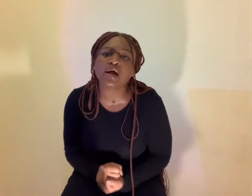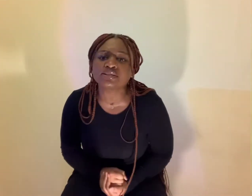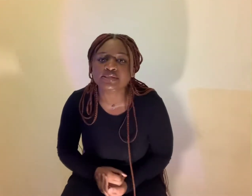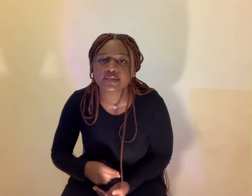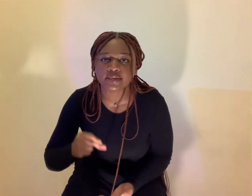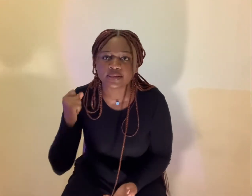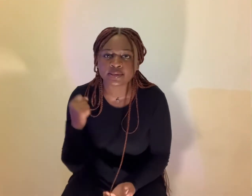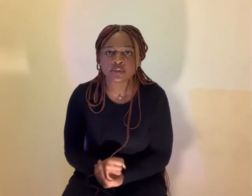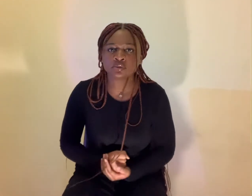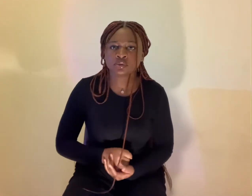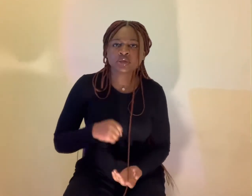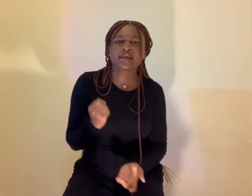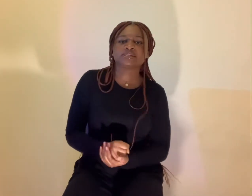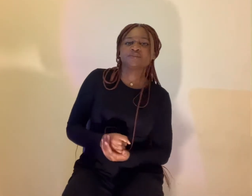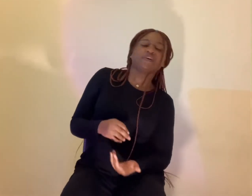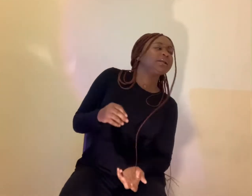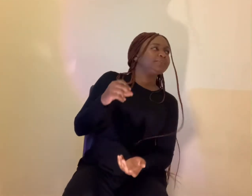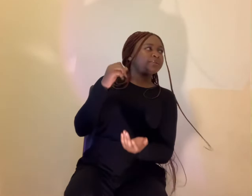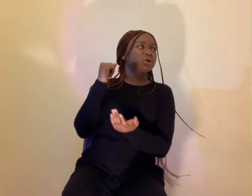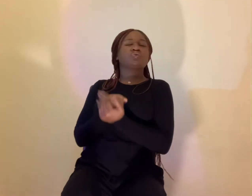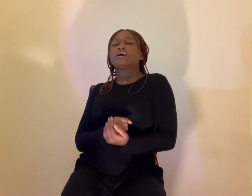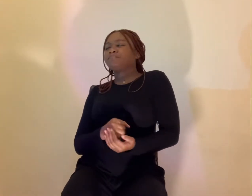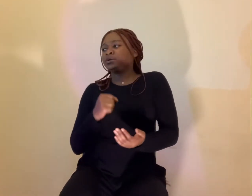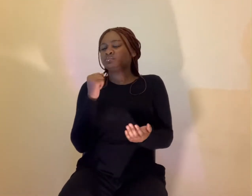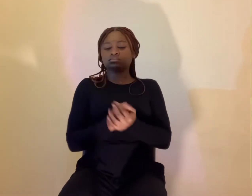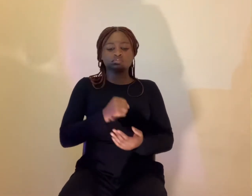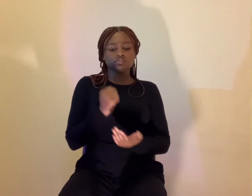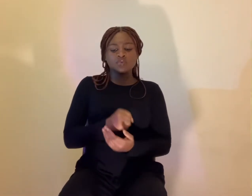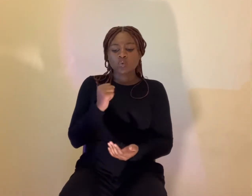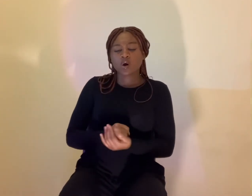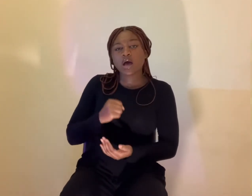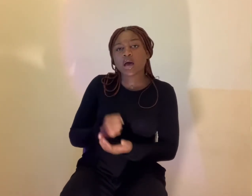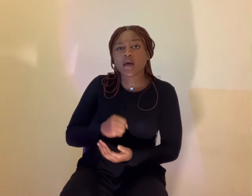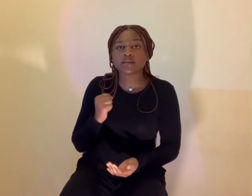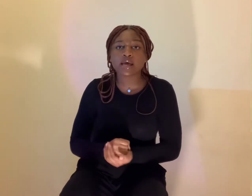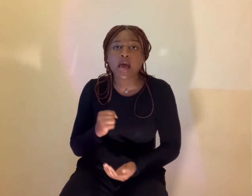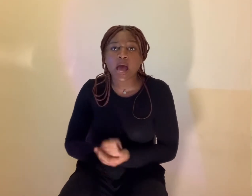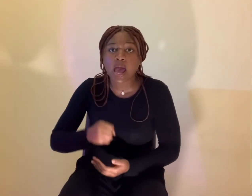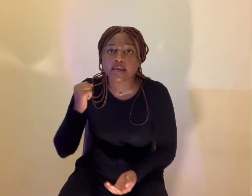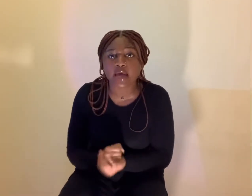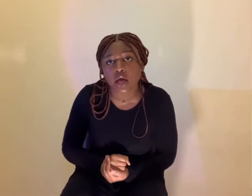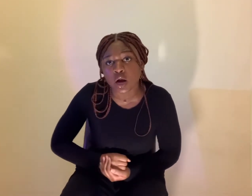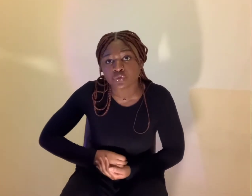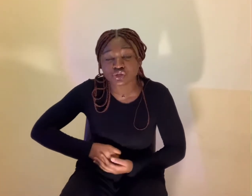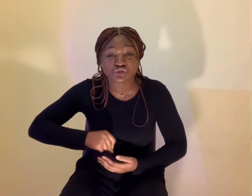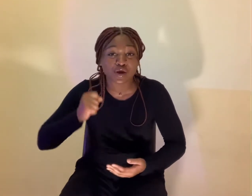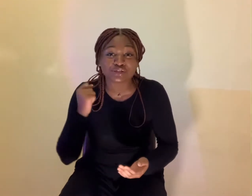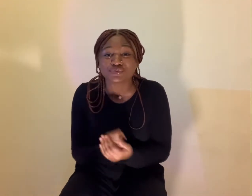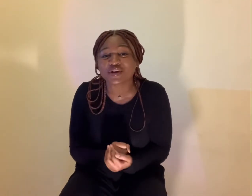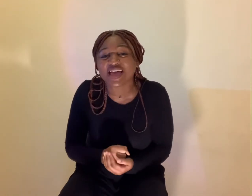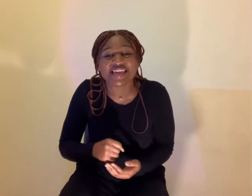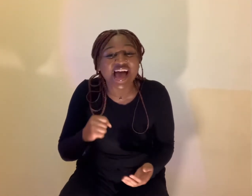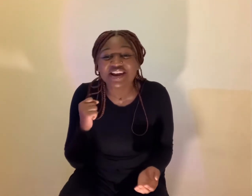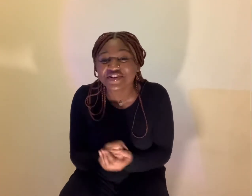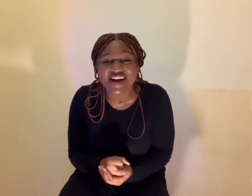person can develop the grip the they get on the trip train to miagra